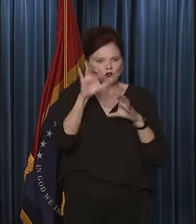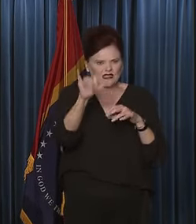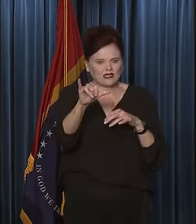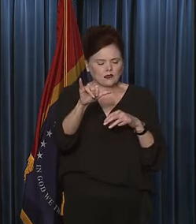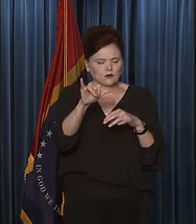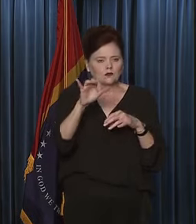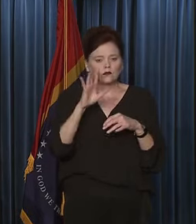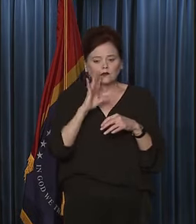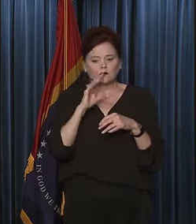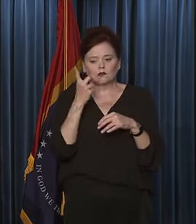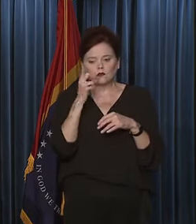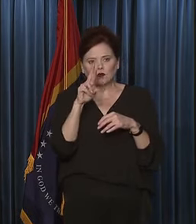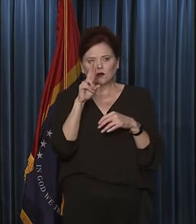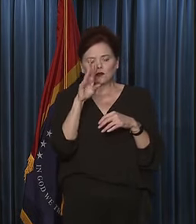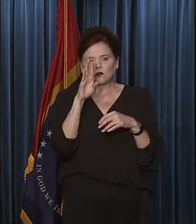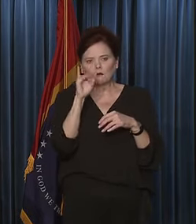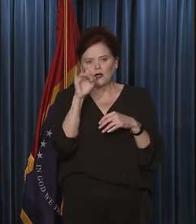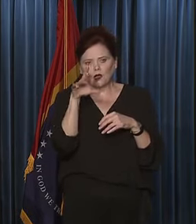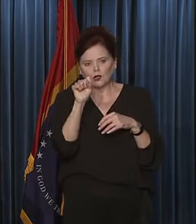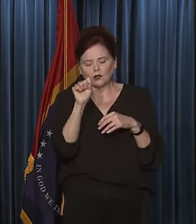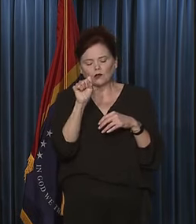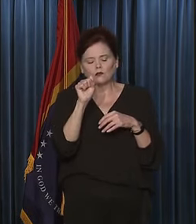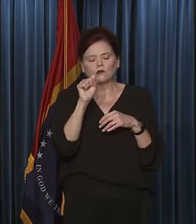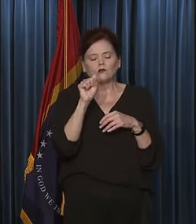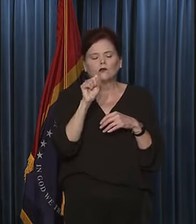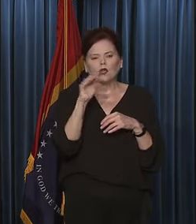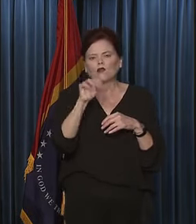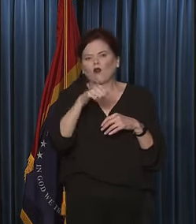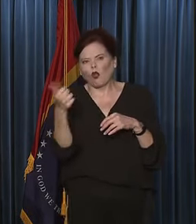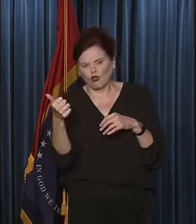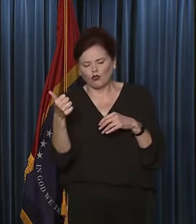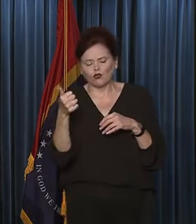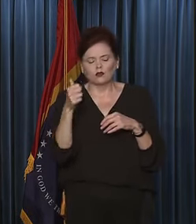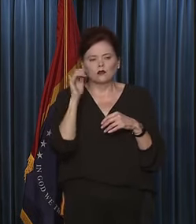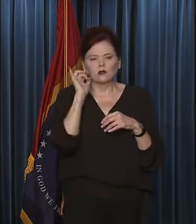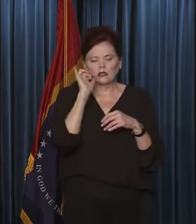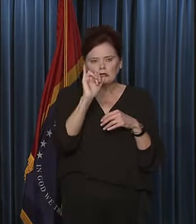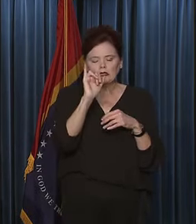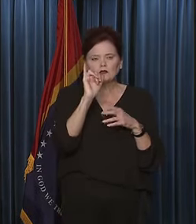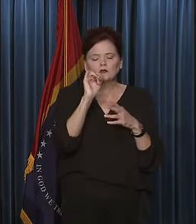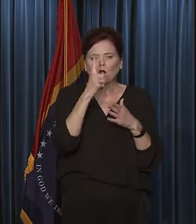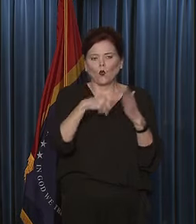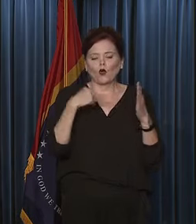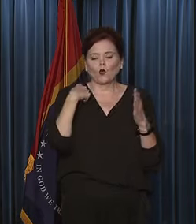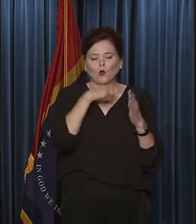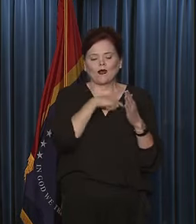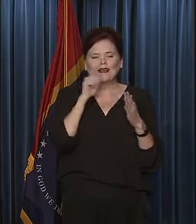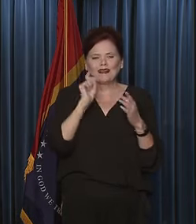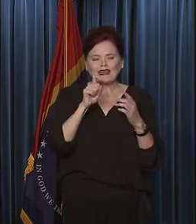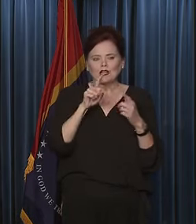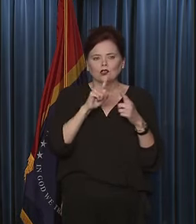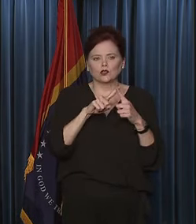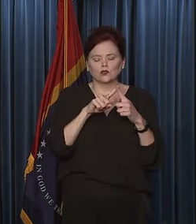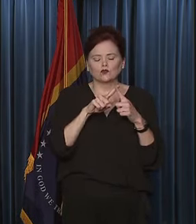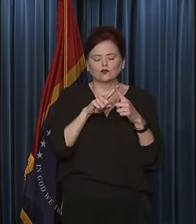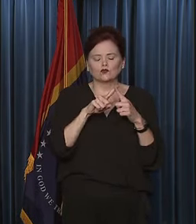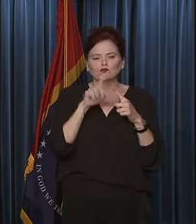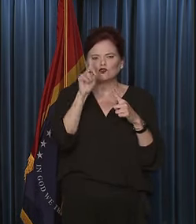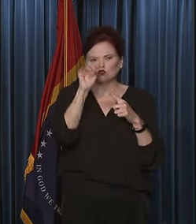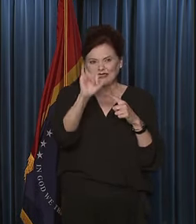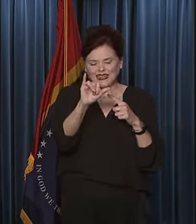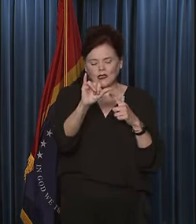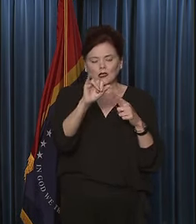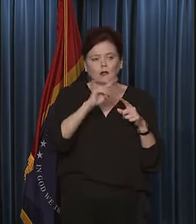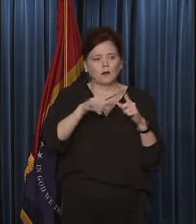Talking to Dr. Byers and others, that that is what we needed to originally go with. But we can